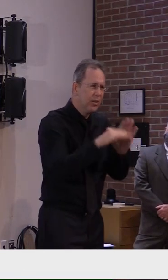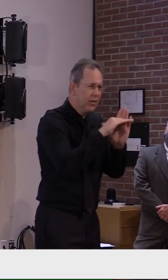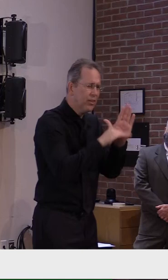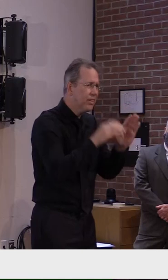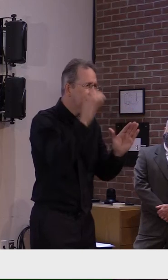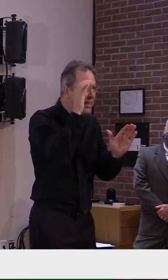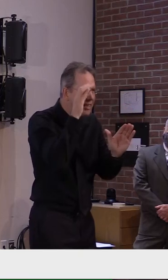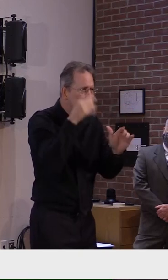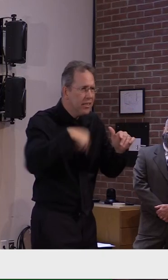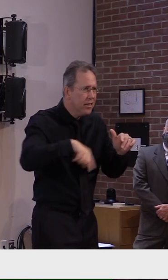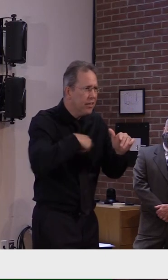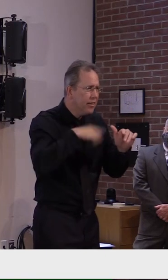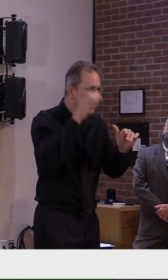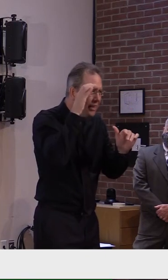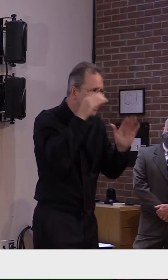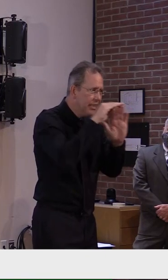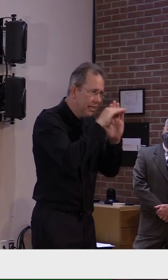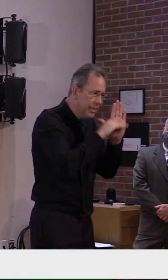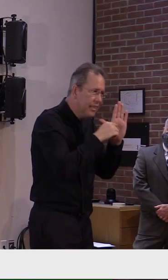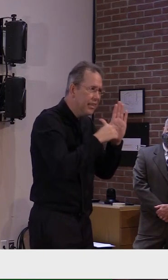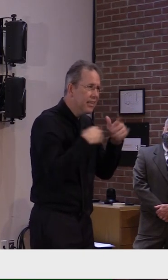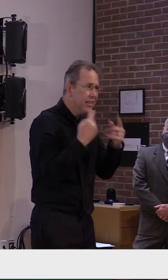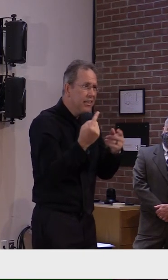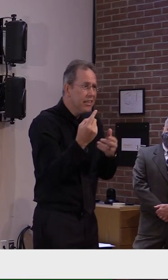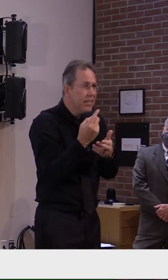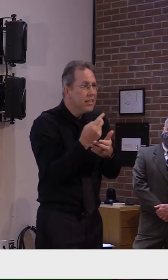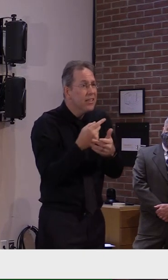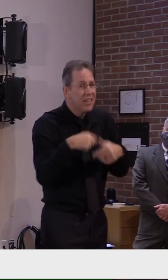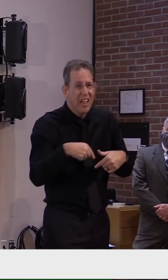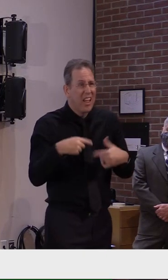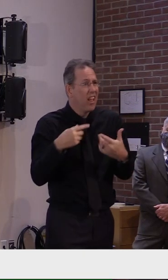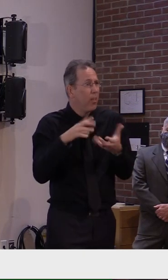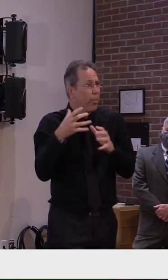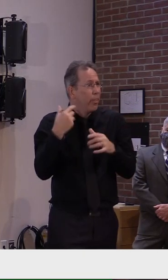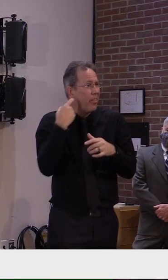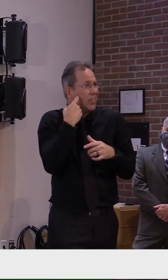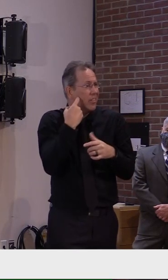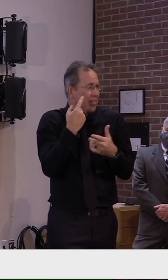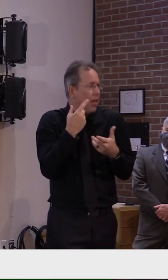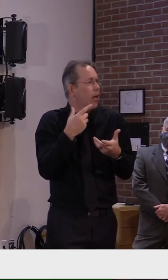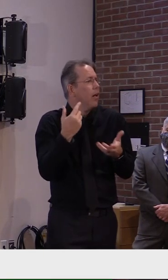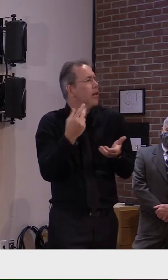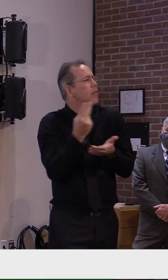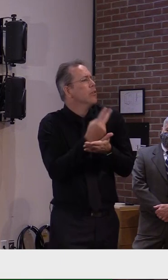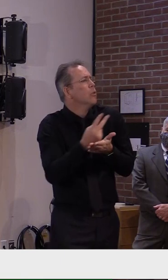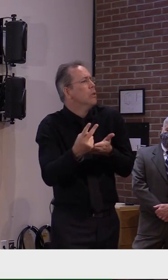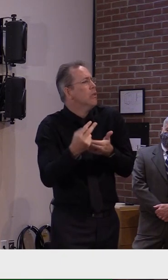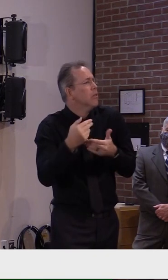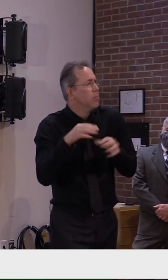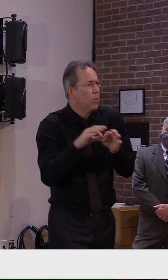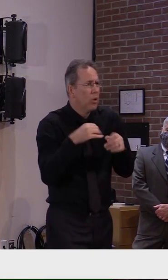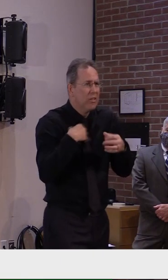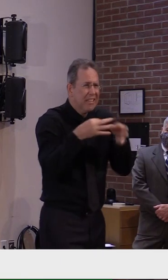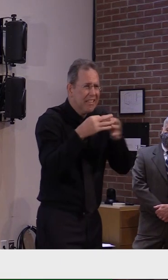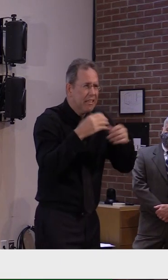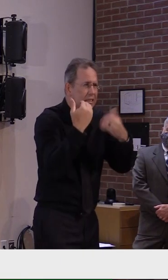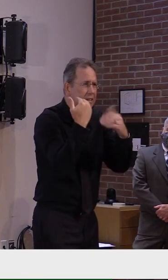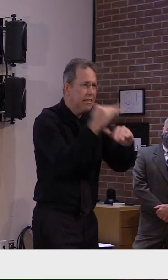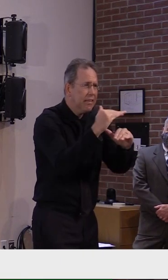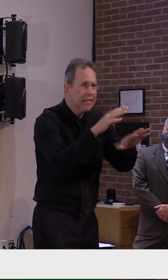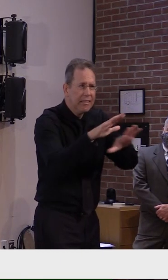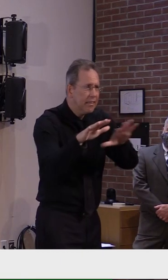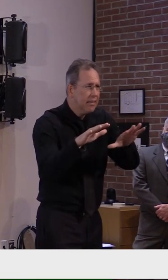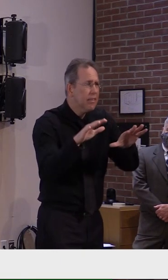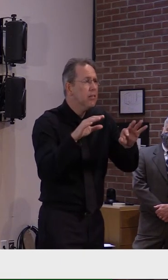about two weeks whether Vermonters are taking this more seriously or not. Otherwise, we'll show what Commissioner